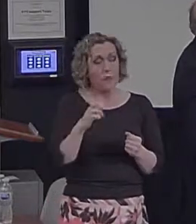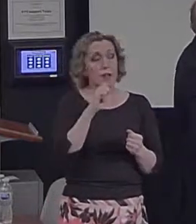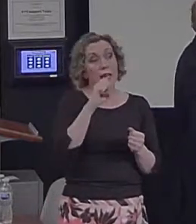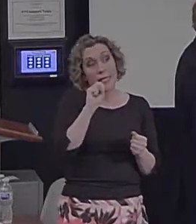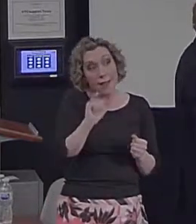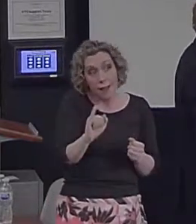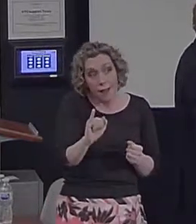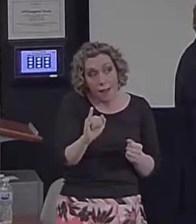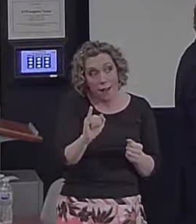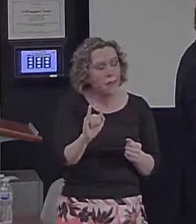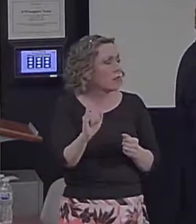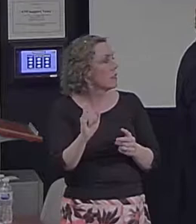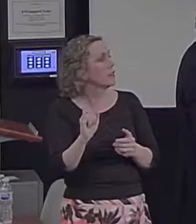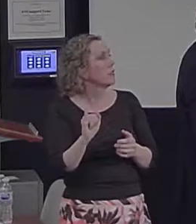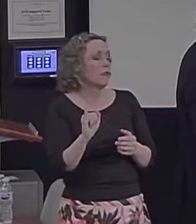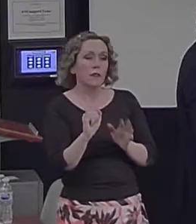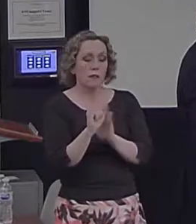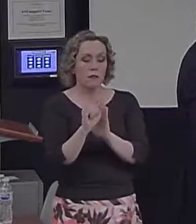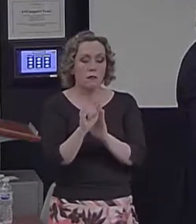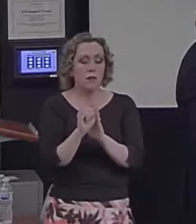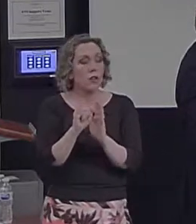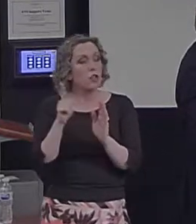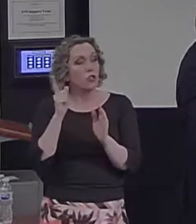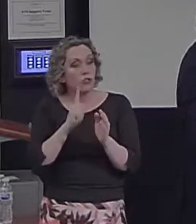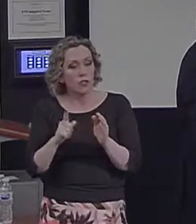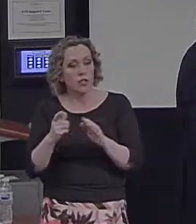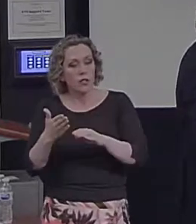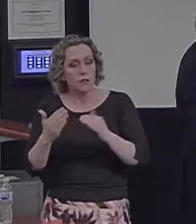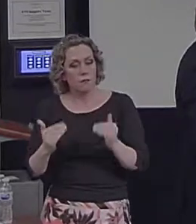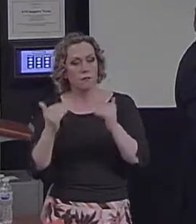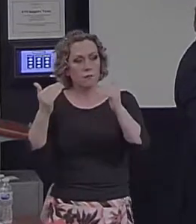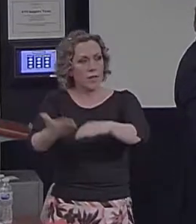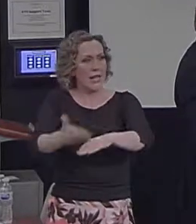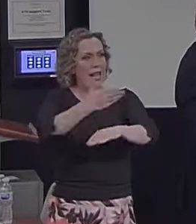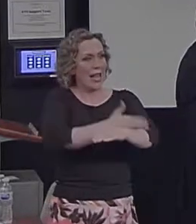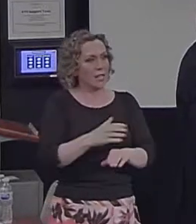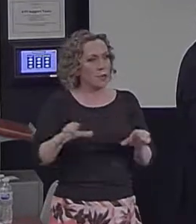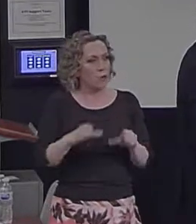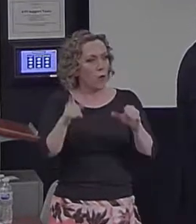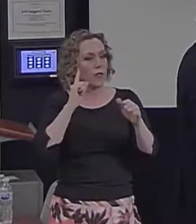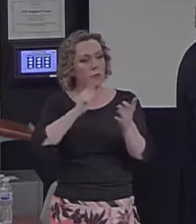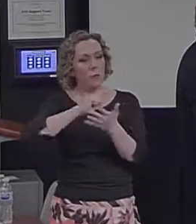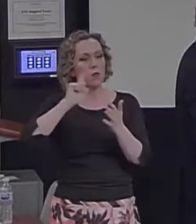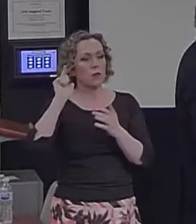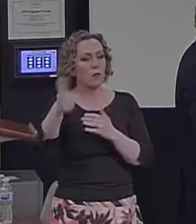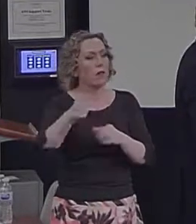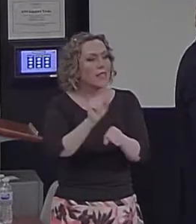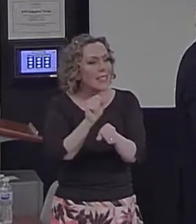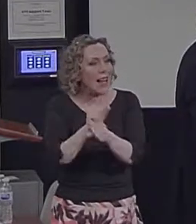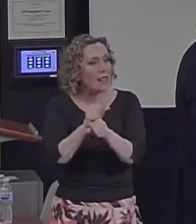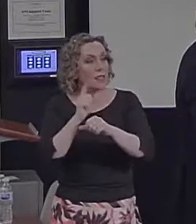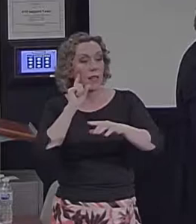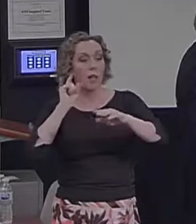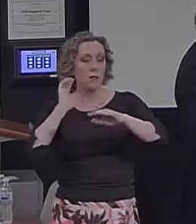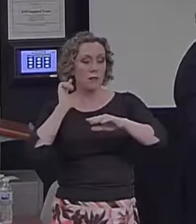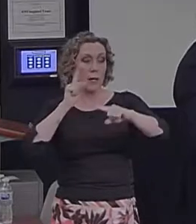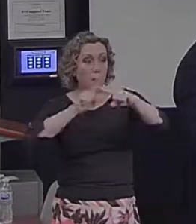specificity induction should enhance performance on subsequent tasks that draw on episodic retrieval while having no